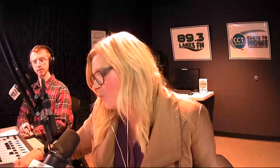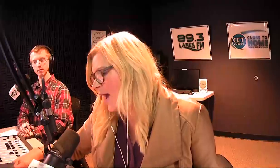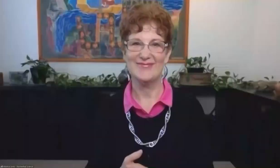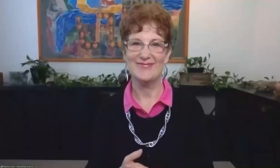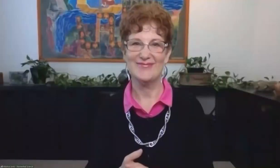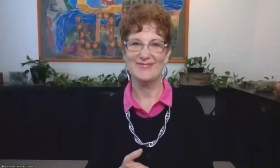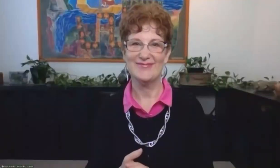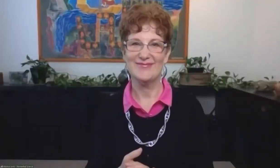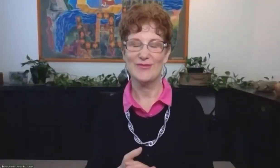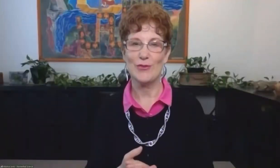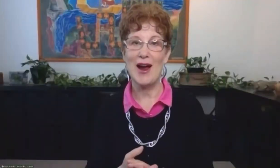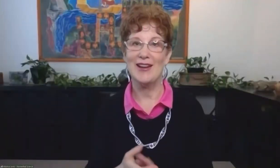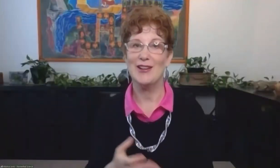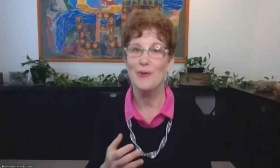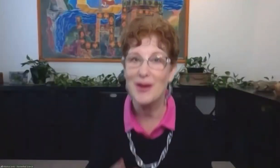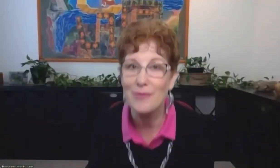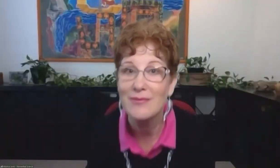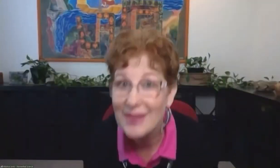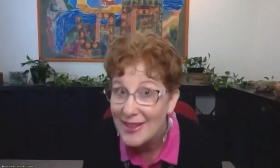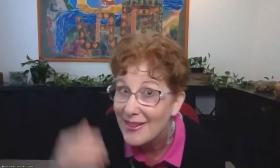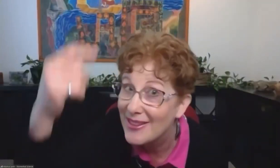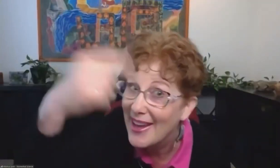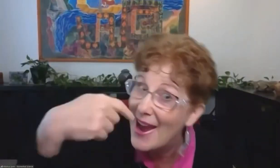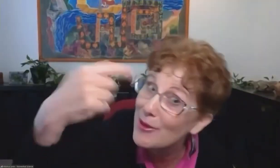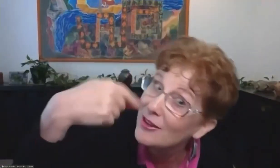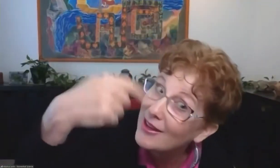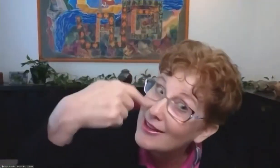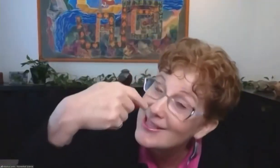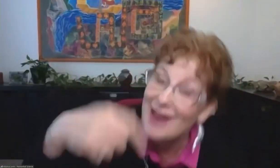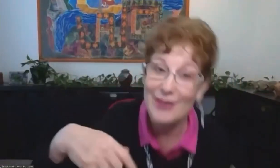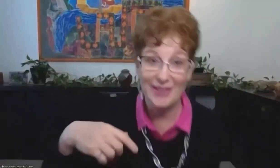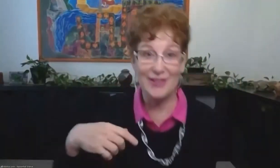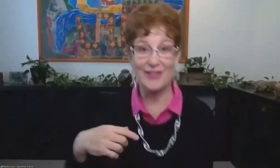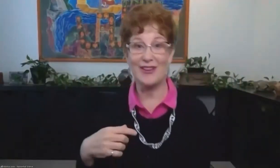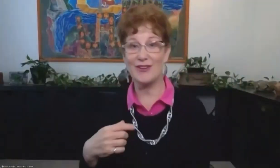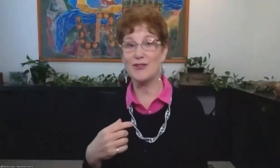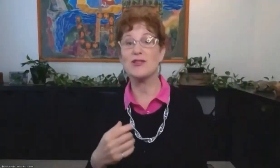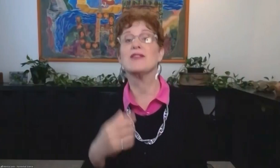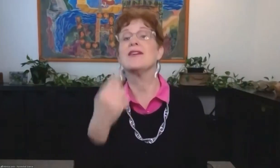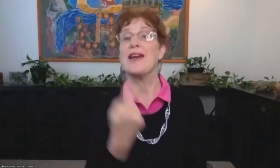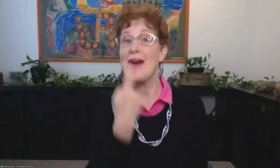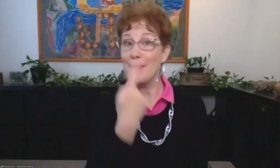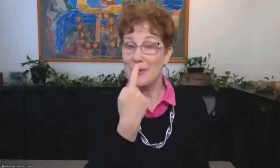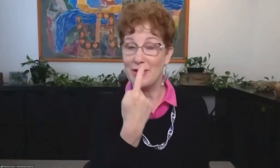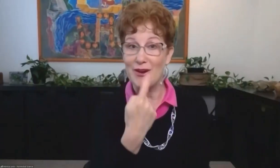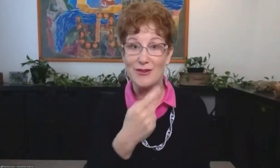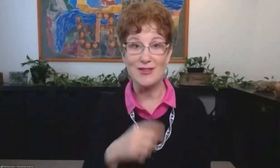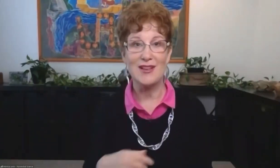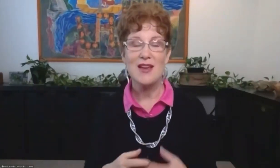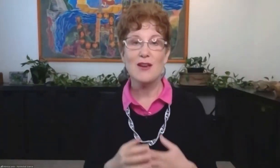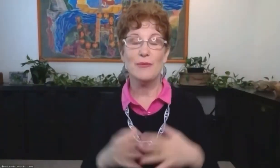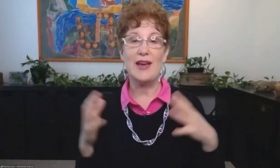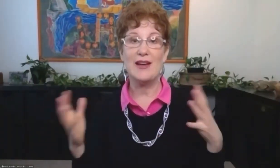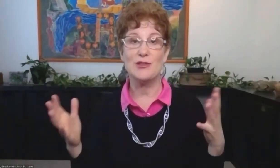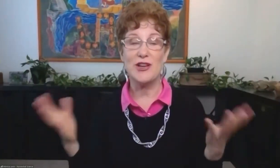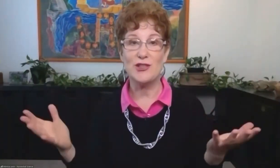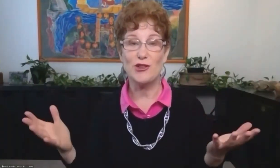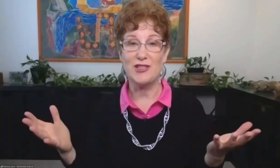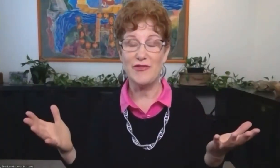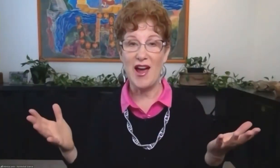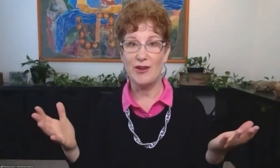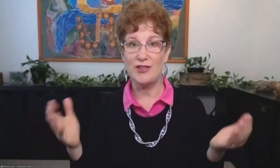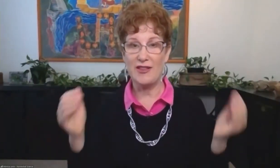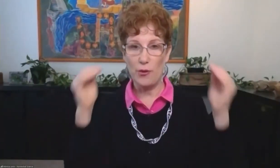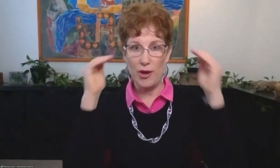level as well. Right. You don't want to the camera looking down on your nose or looking up your nose because